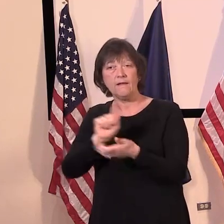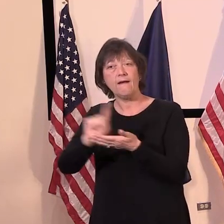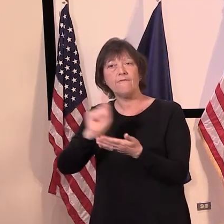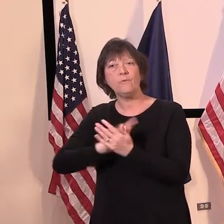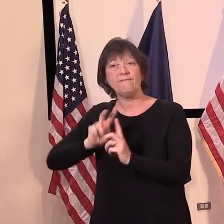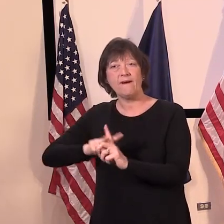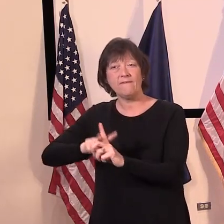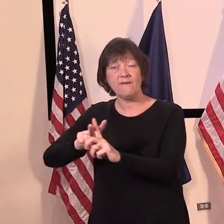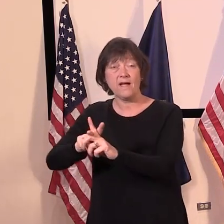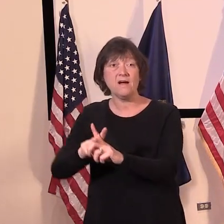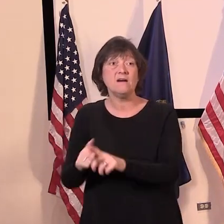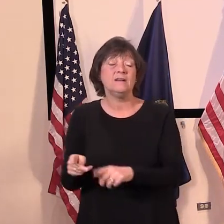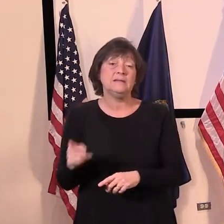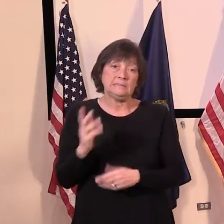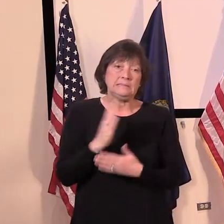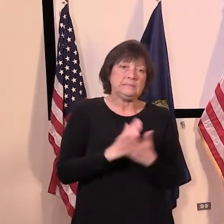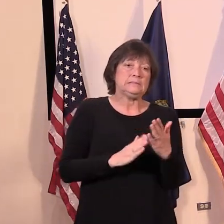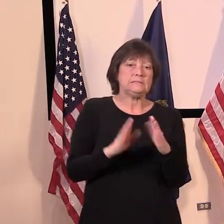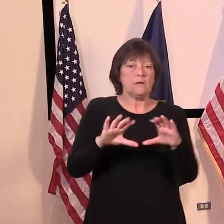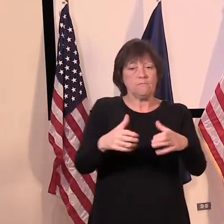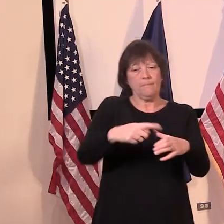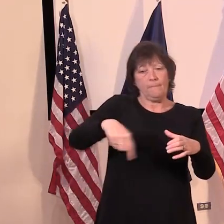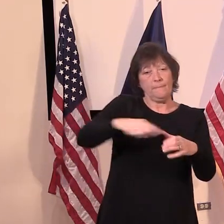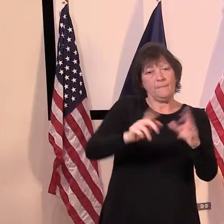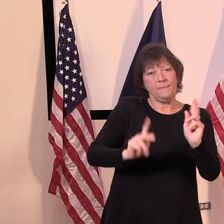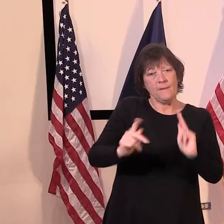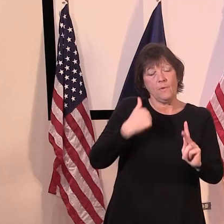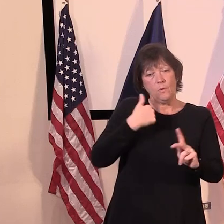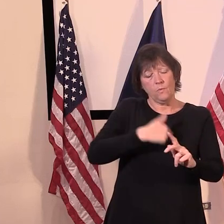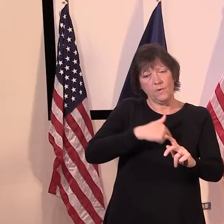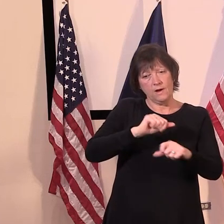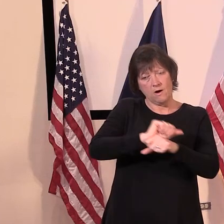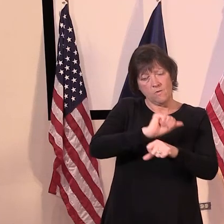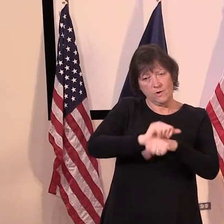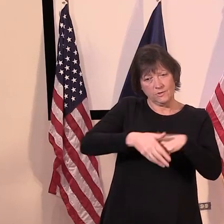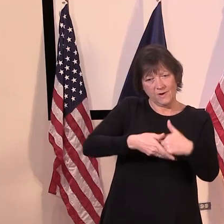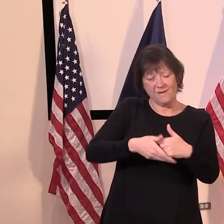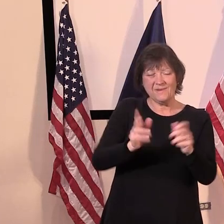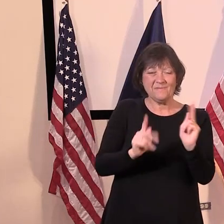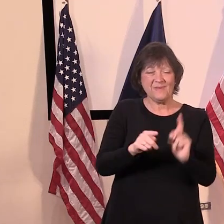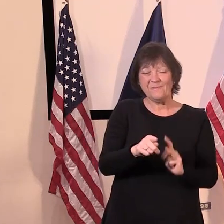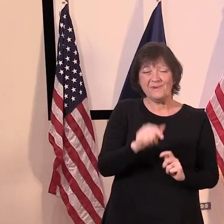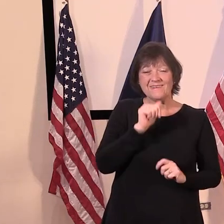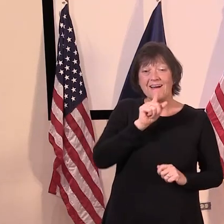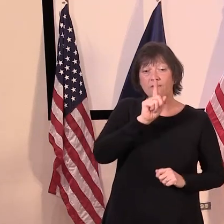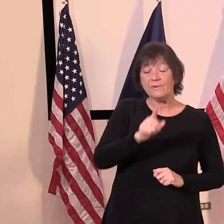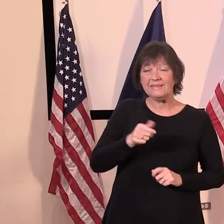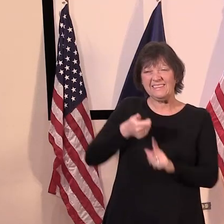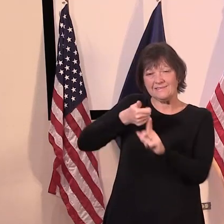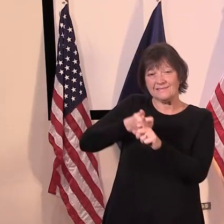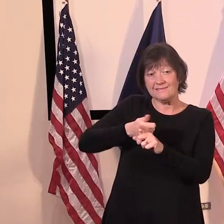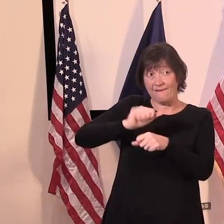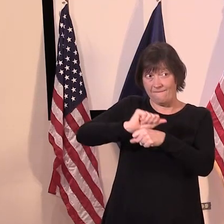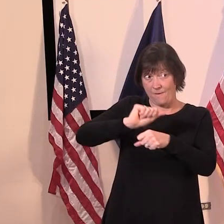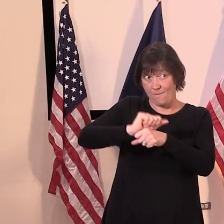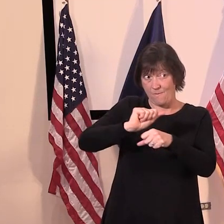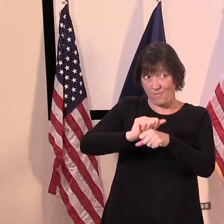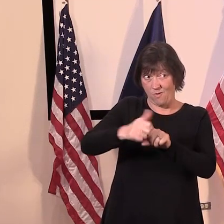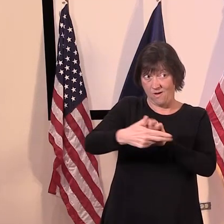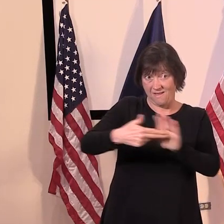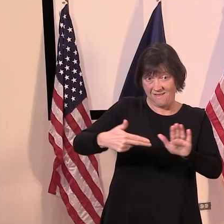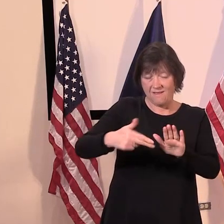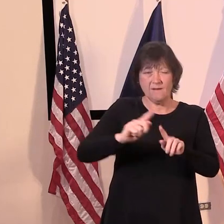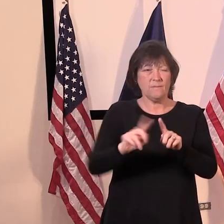population out there that we are working through right now, which are people who are not, don't necessarily fall into the self-employed population, but